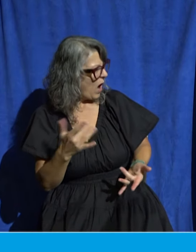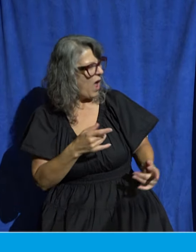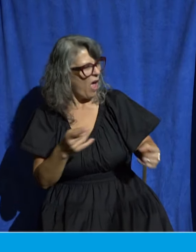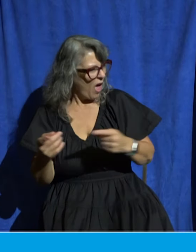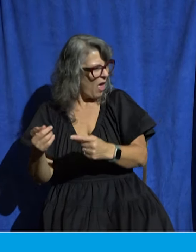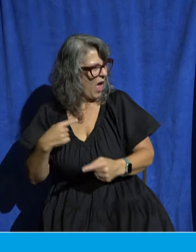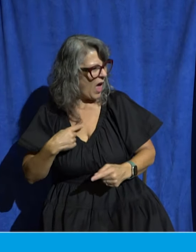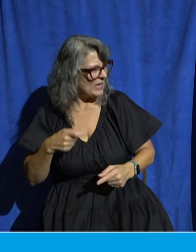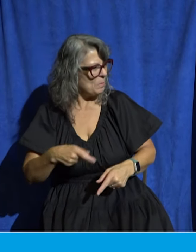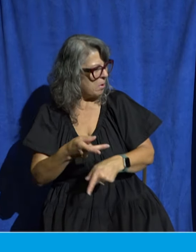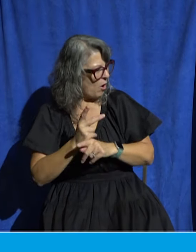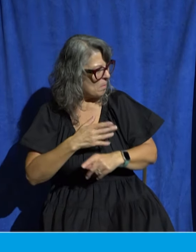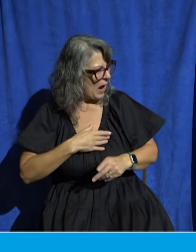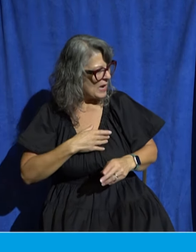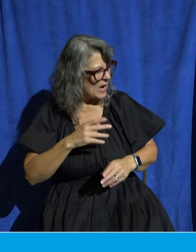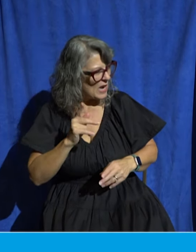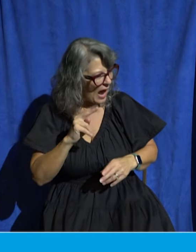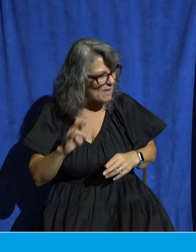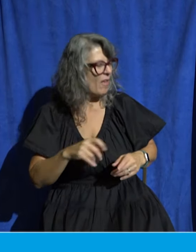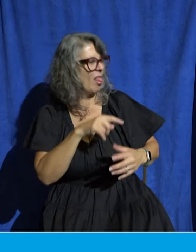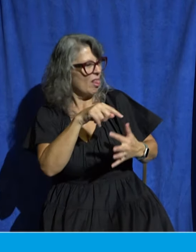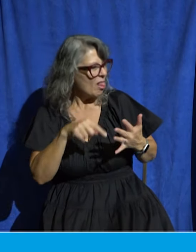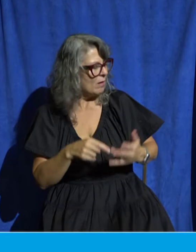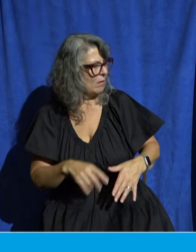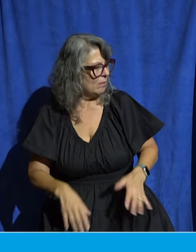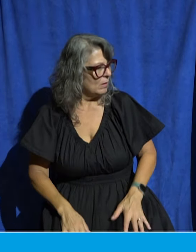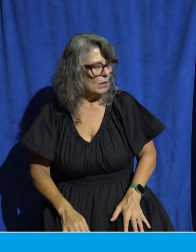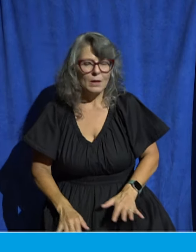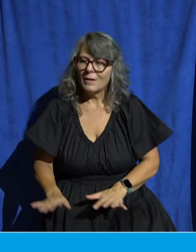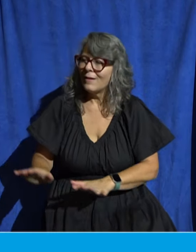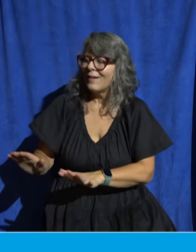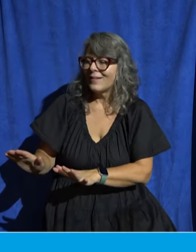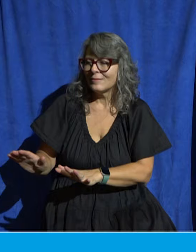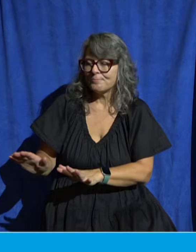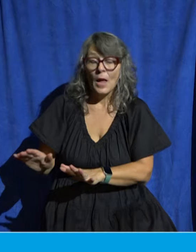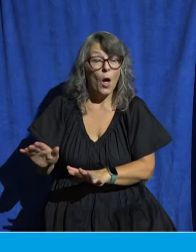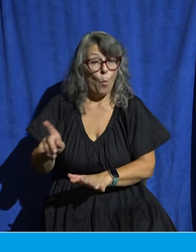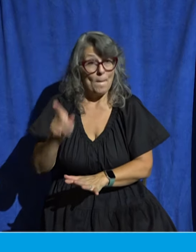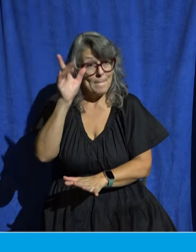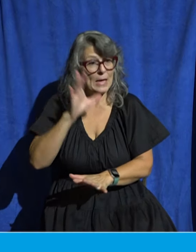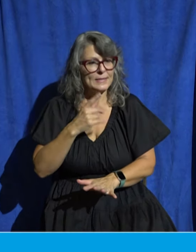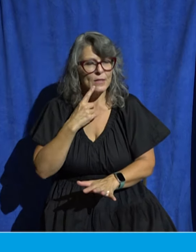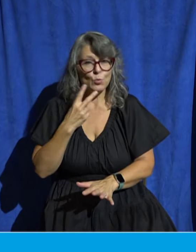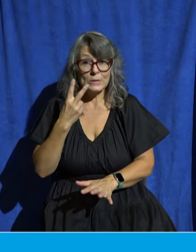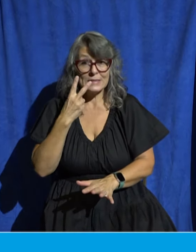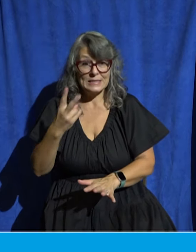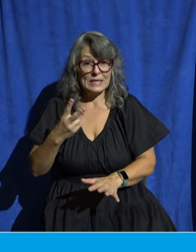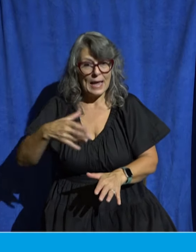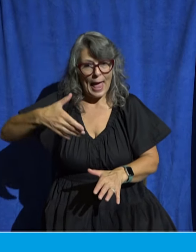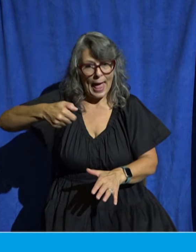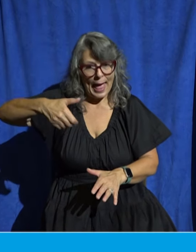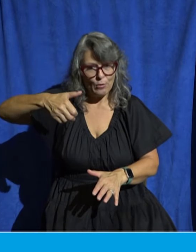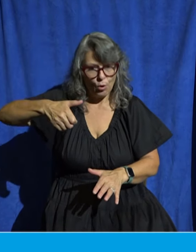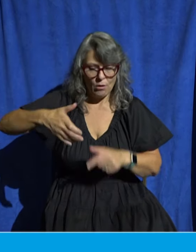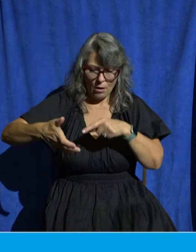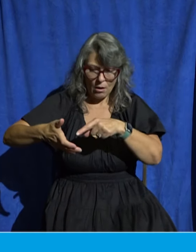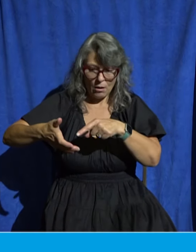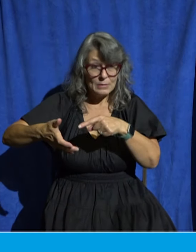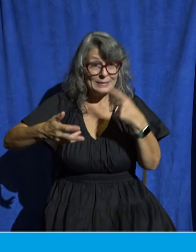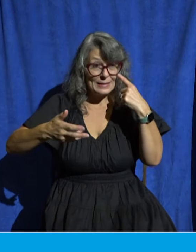the business for a while, he said, Nate, look at the handle of the caulking gun. So I looked at it and he said, see that little